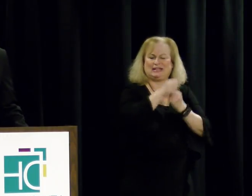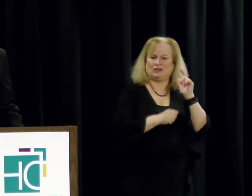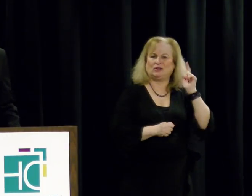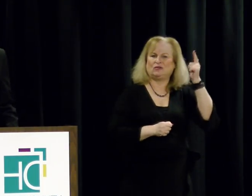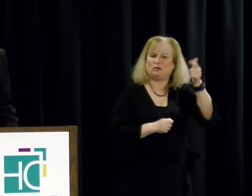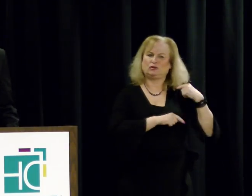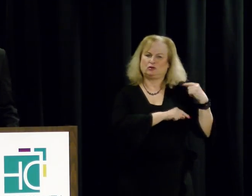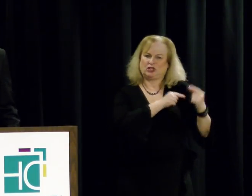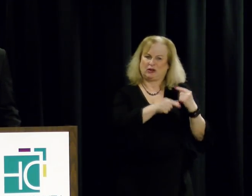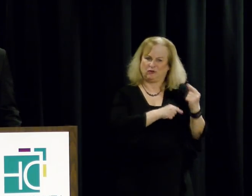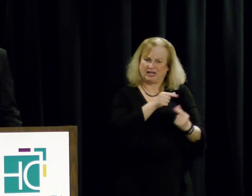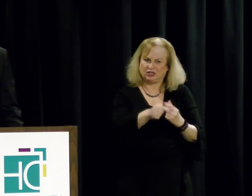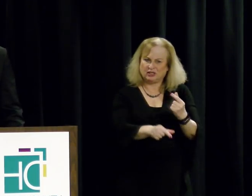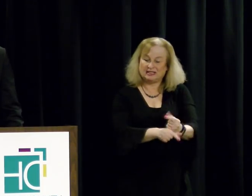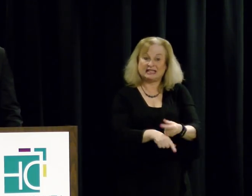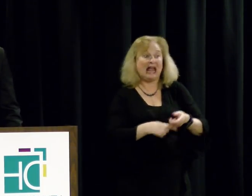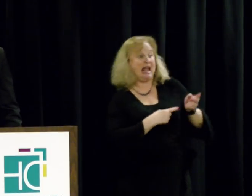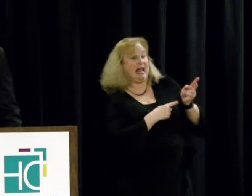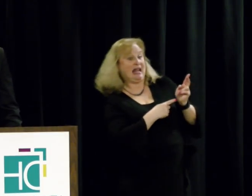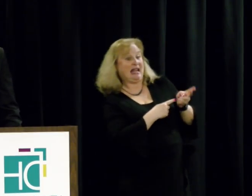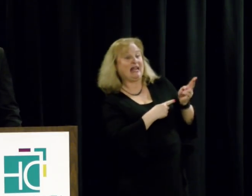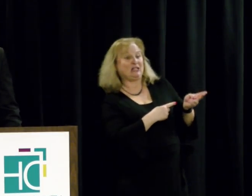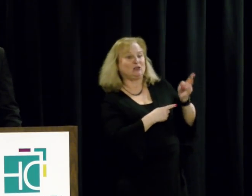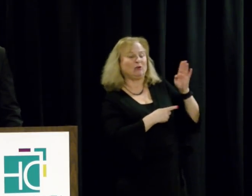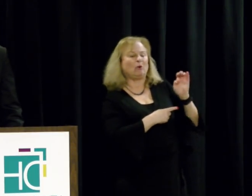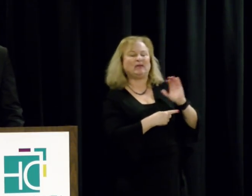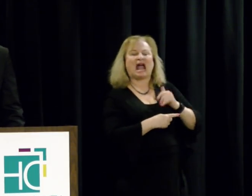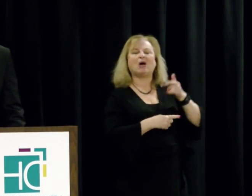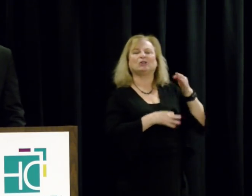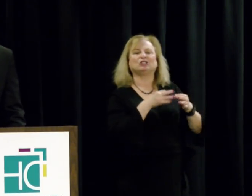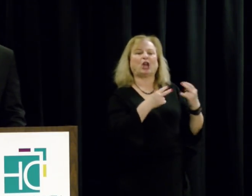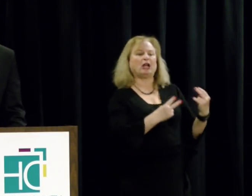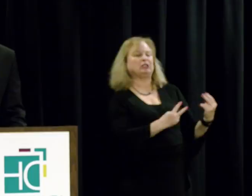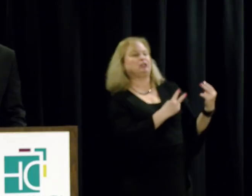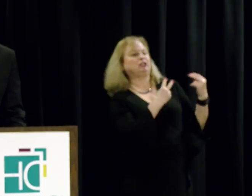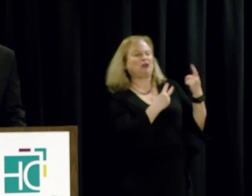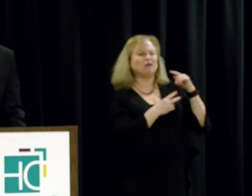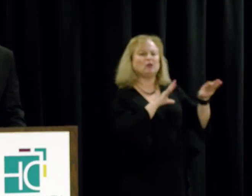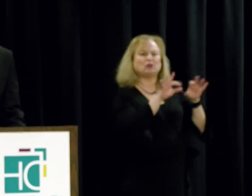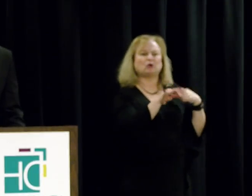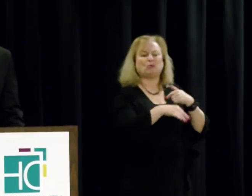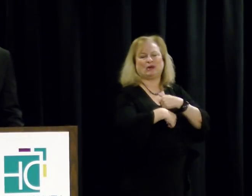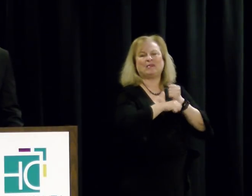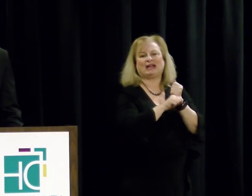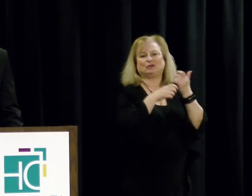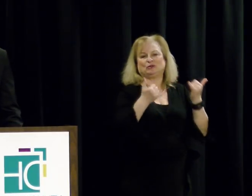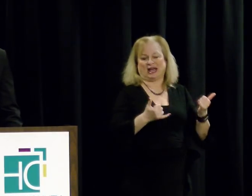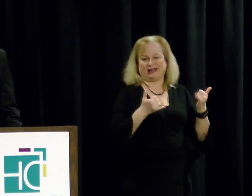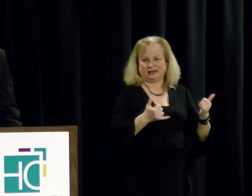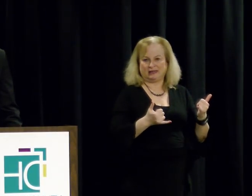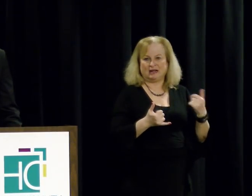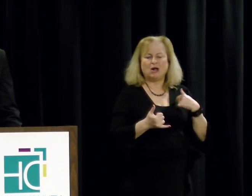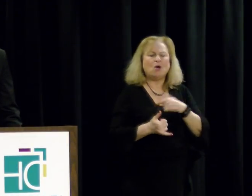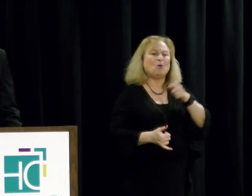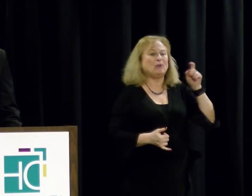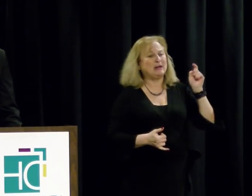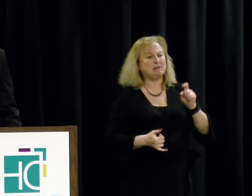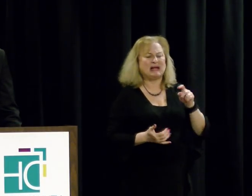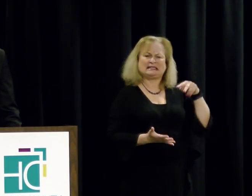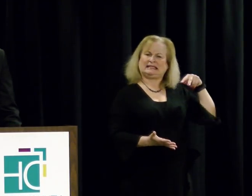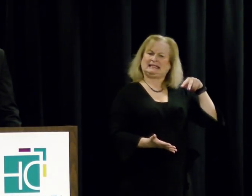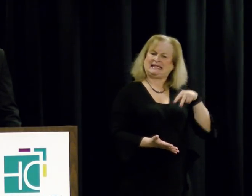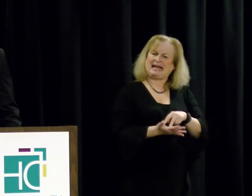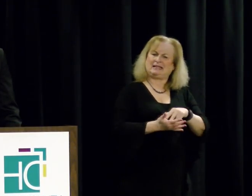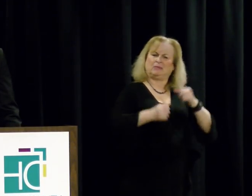generations. History will be our judge for the choices that we make today. And we must stand